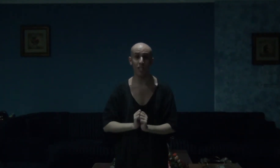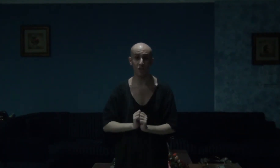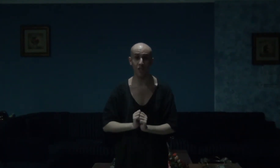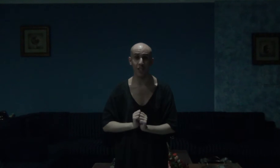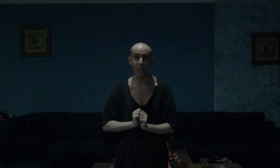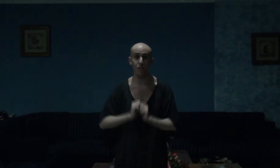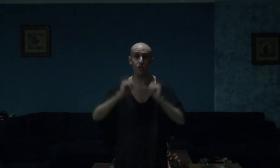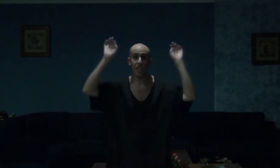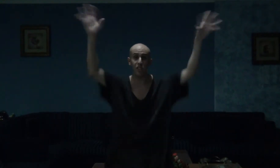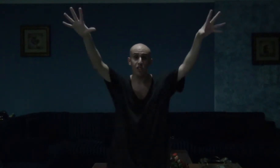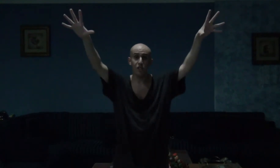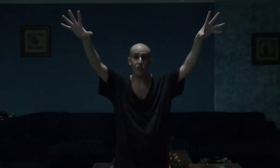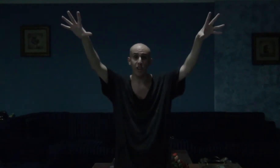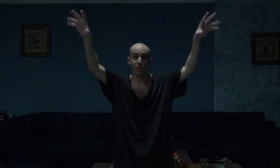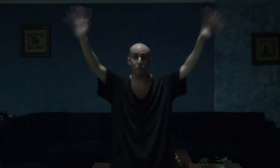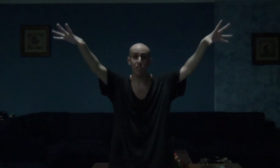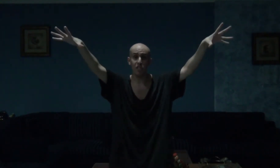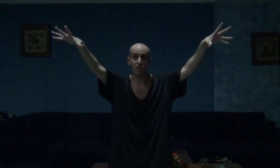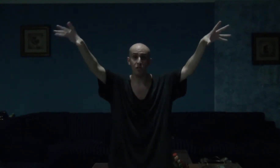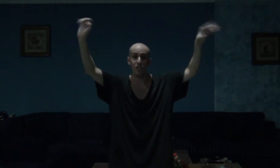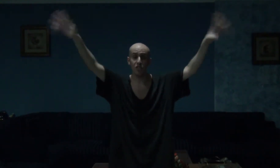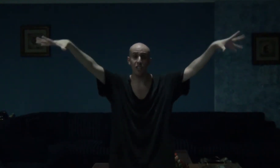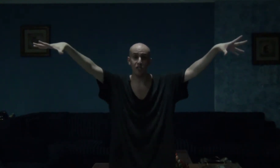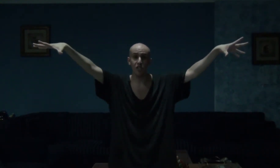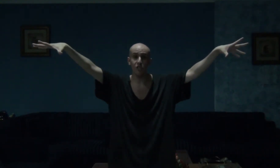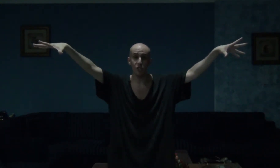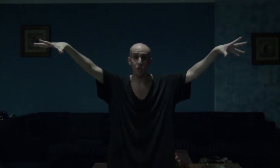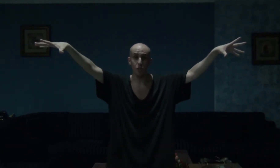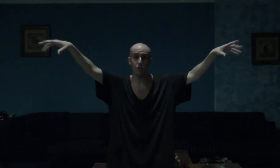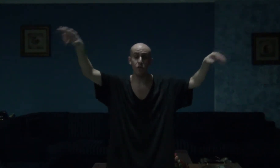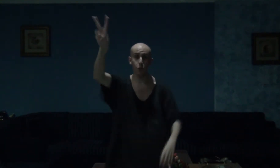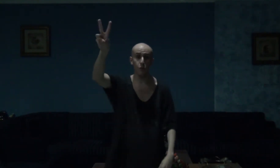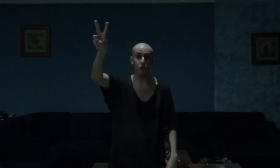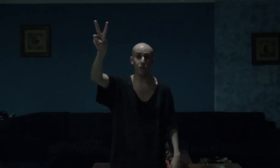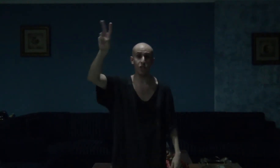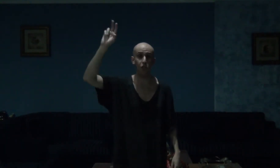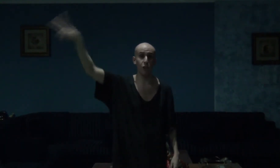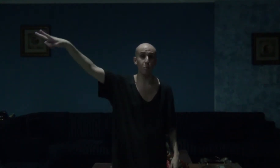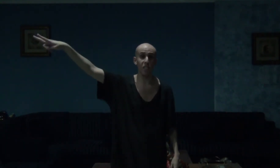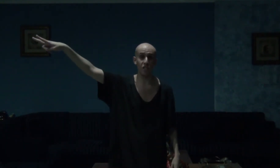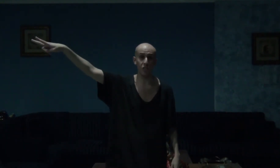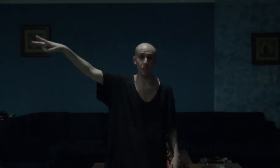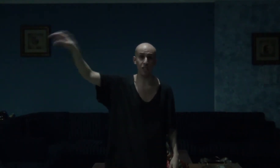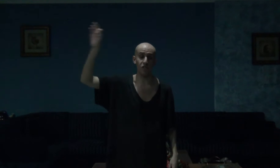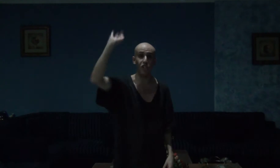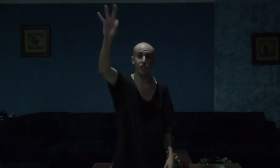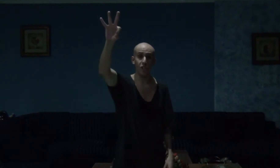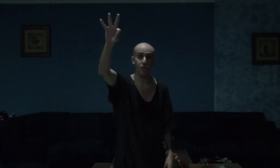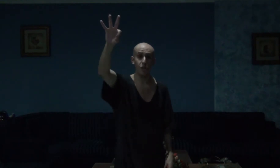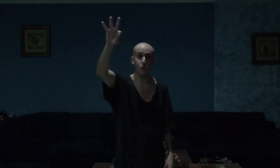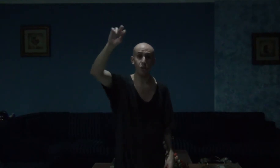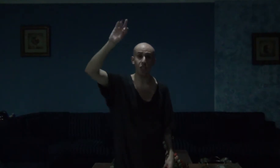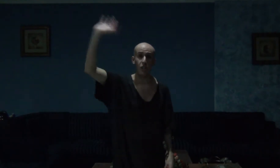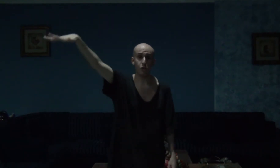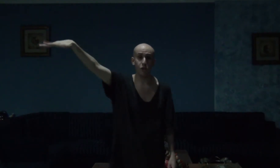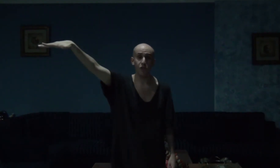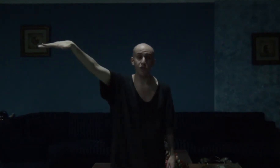guys and gals, and these 5 miniseries and TV shows, 2 of which are miniseries, and the other 3 are TV